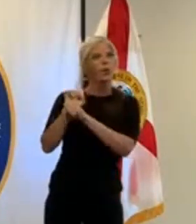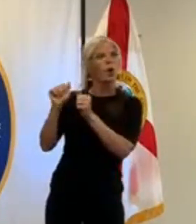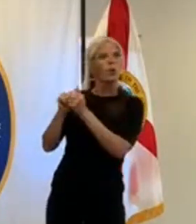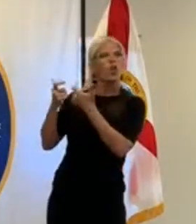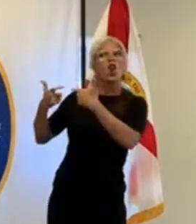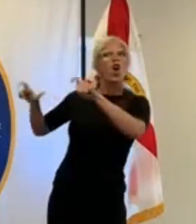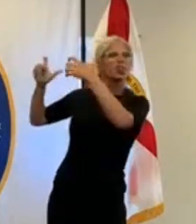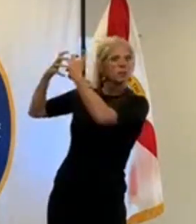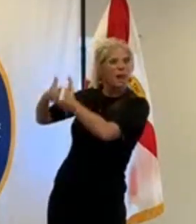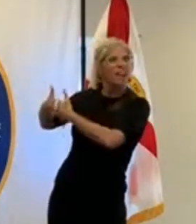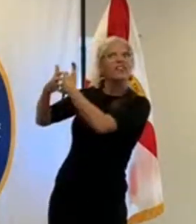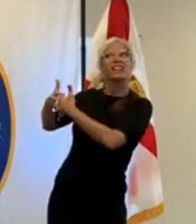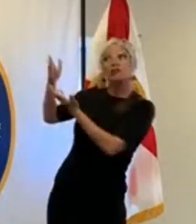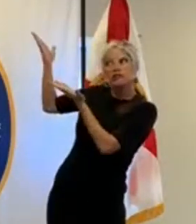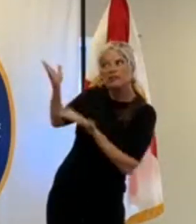theater